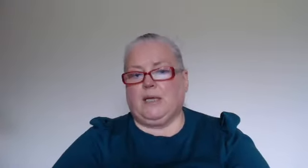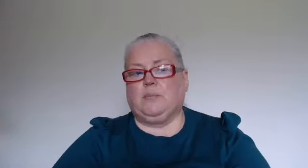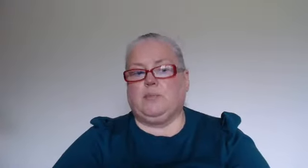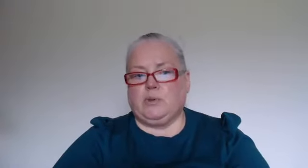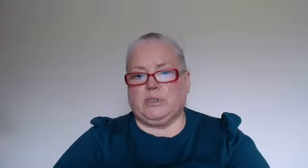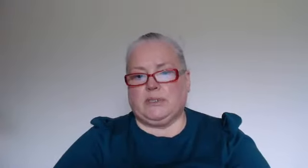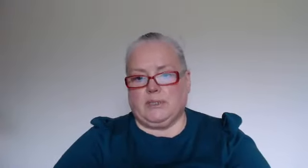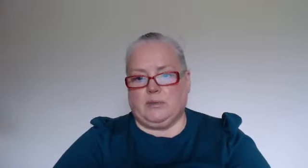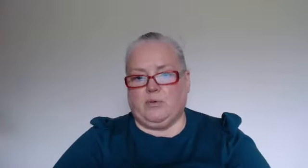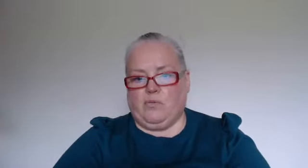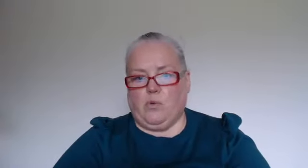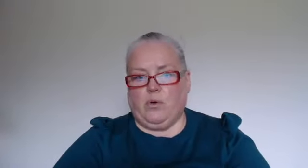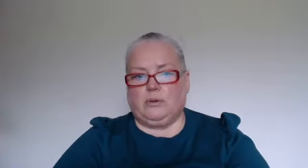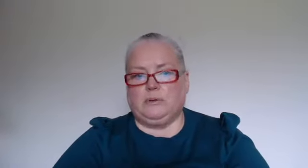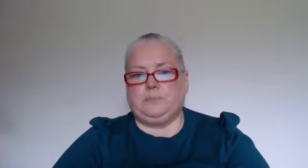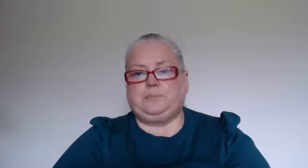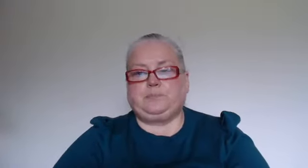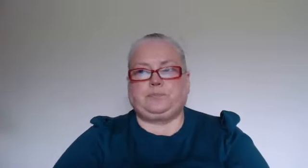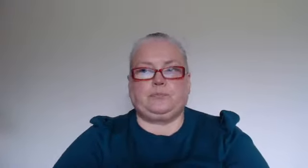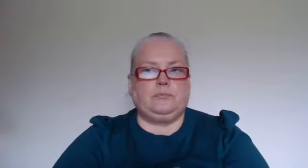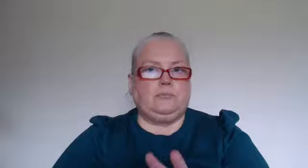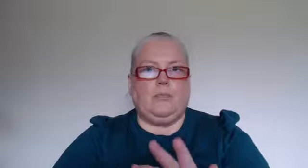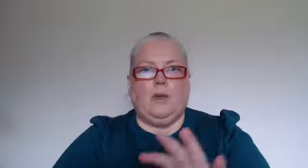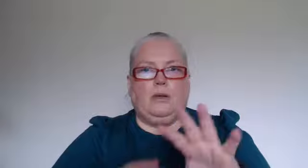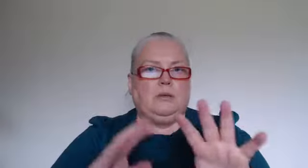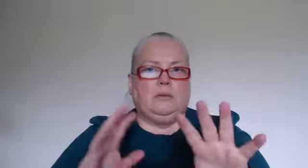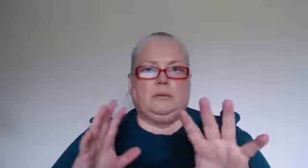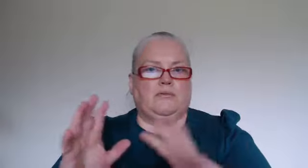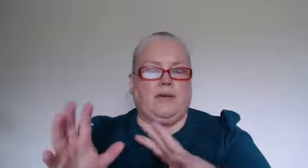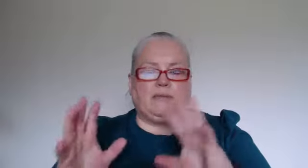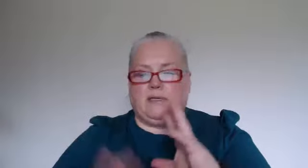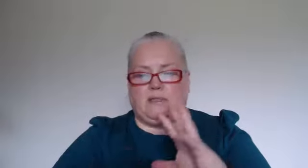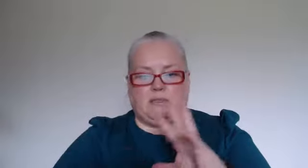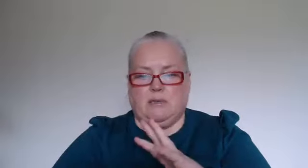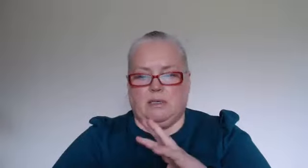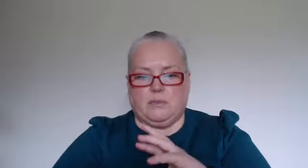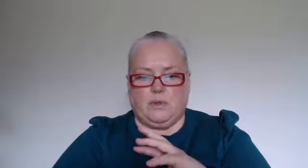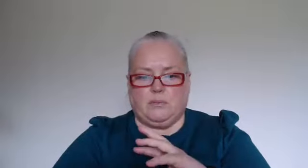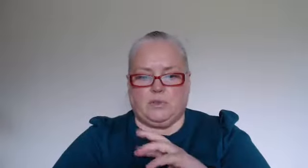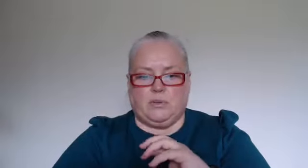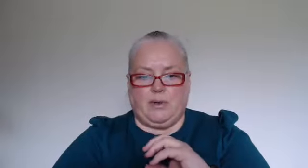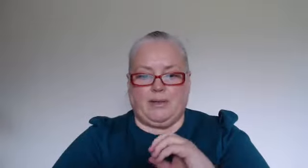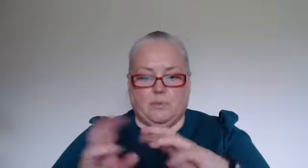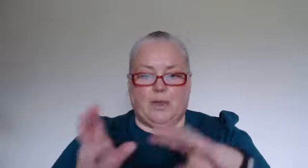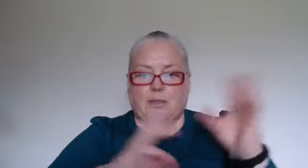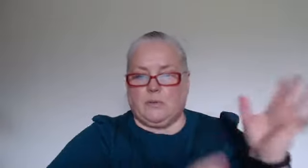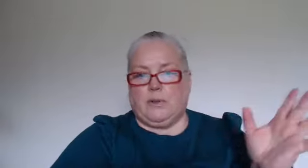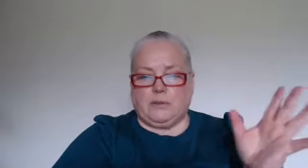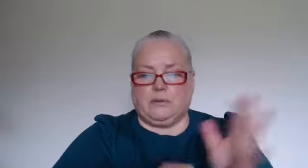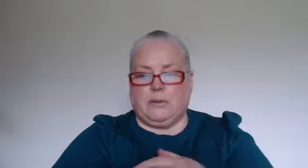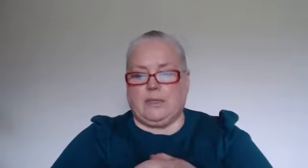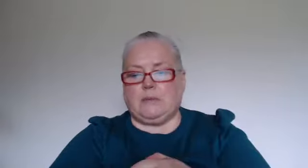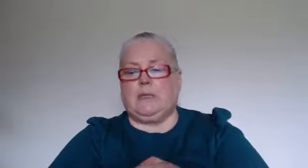but as I said before in fact this one I'm talking about as well as the one I talked about last week.